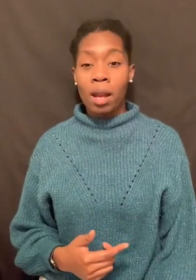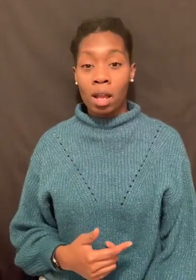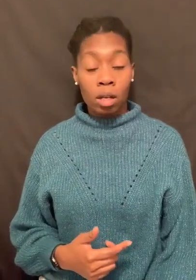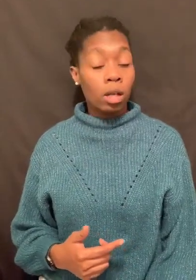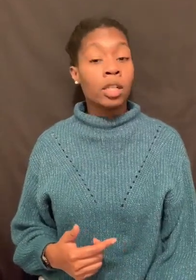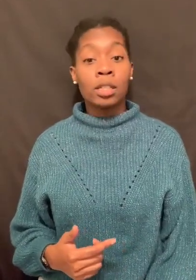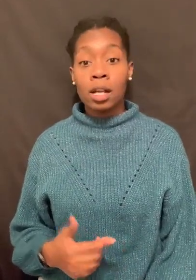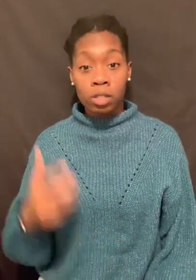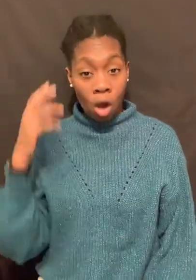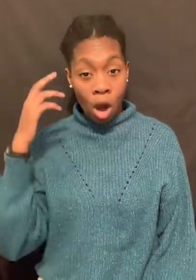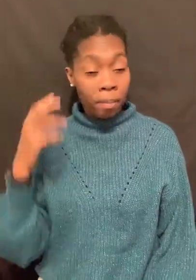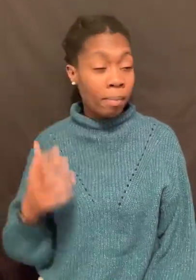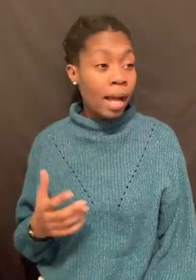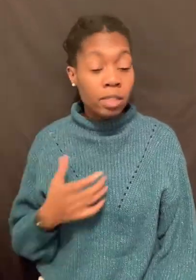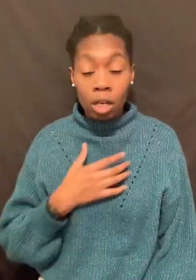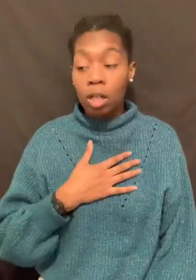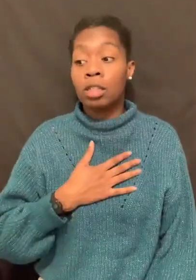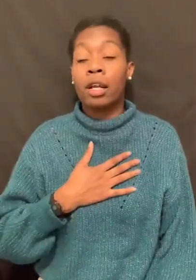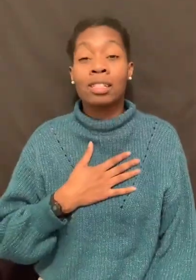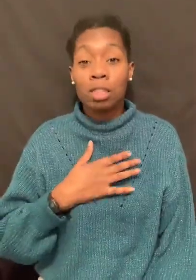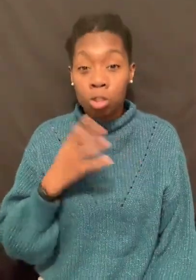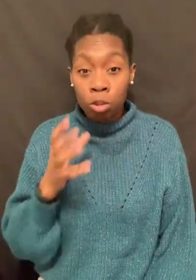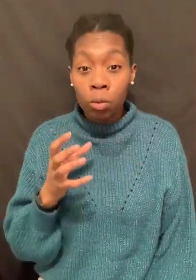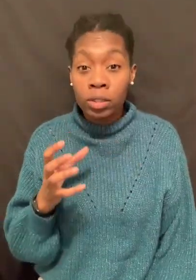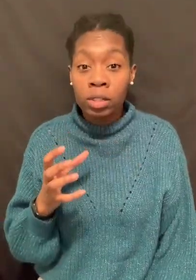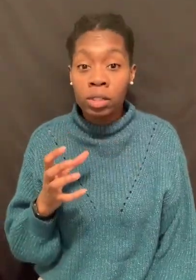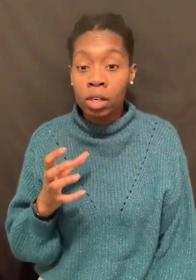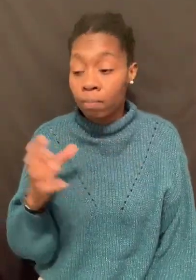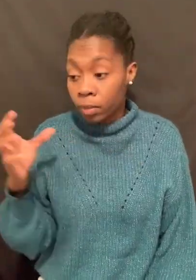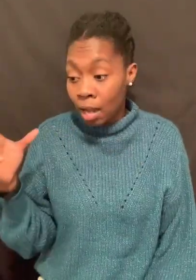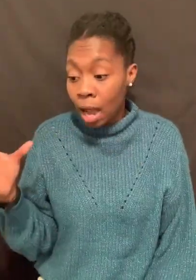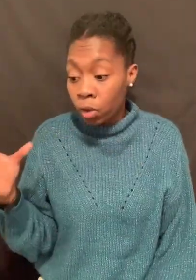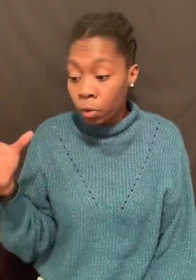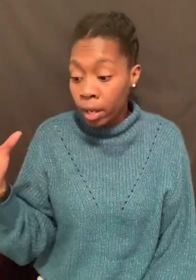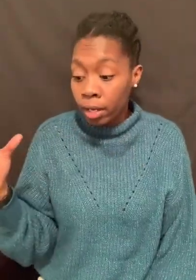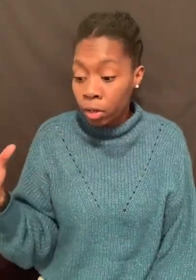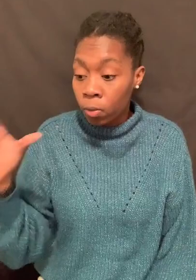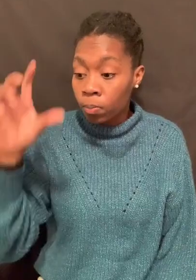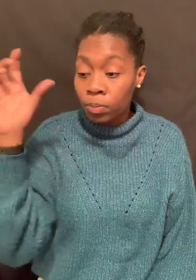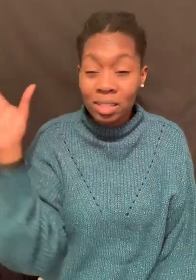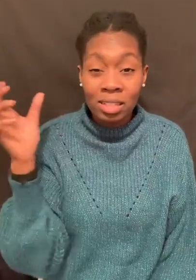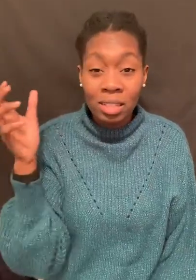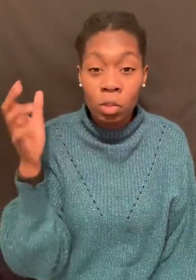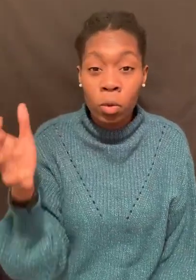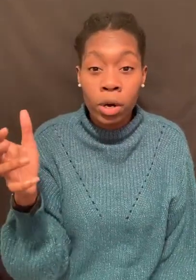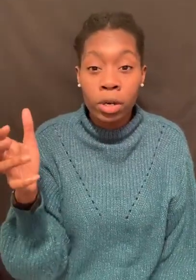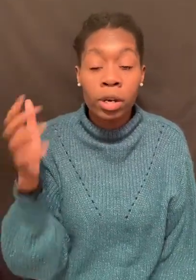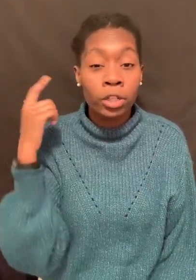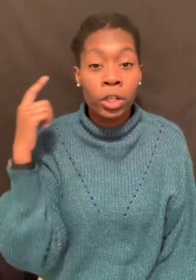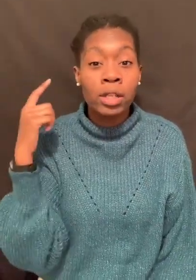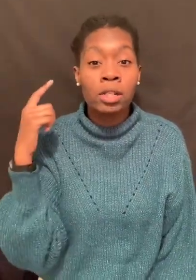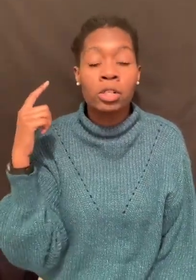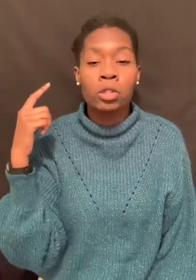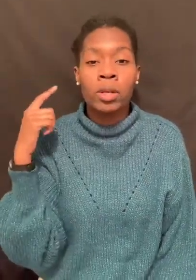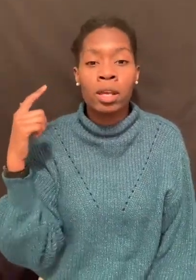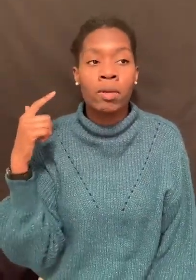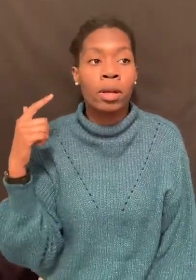your body is going to adjust. Your heart, mind is going to adjust. Like, this is true. It's sincere. God who created you. This is the Word that you're listening to and hearing.